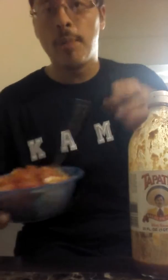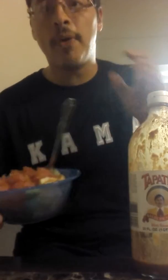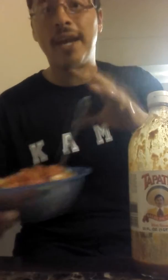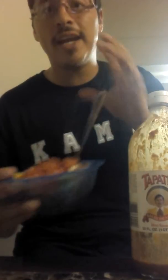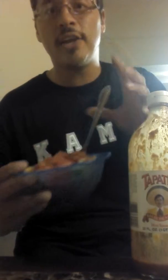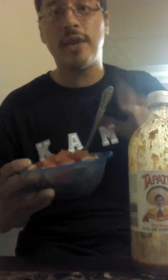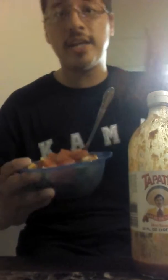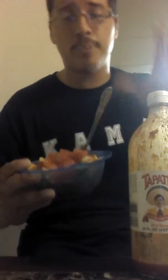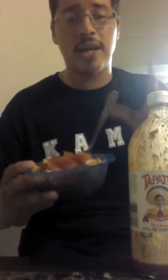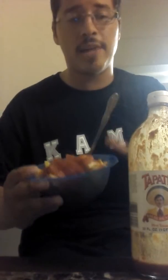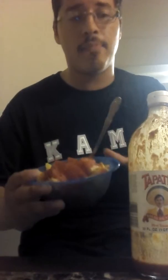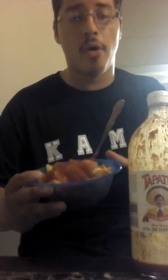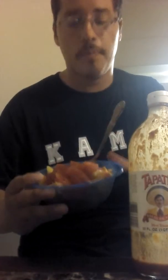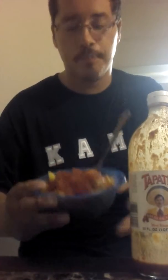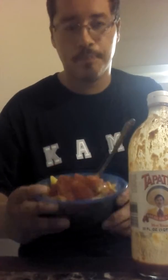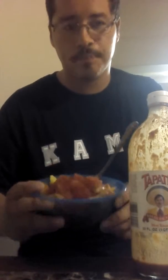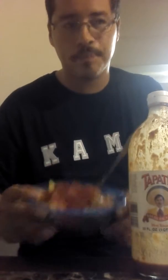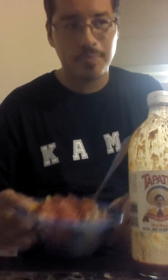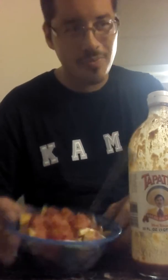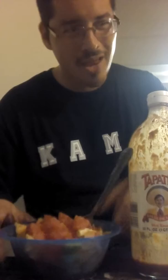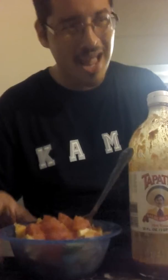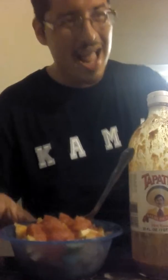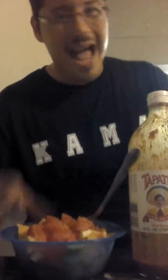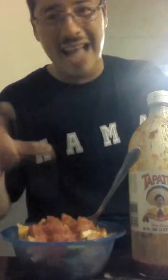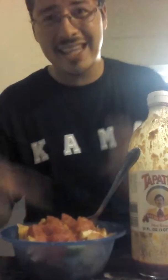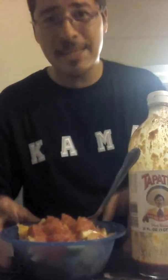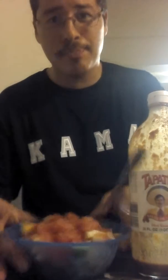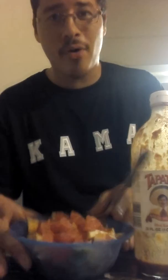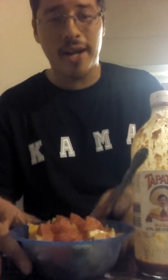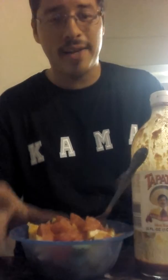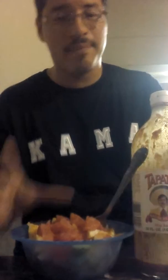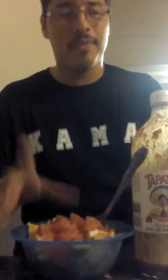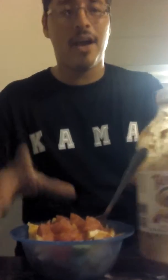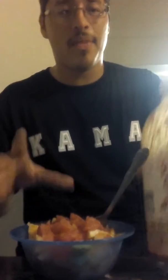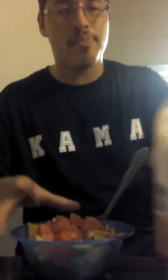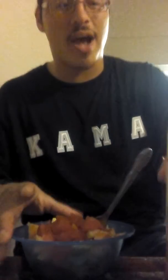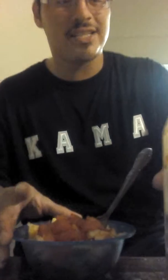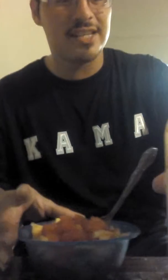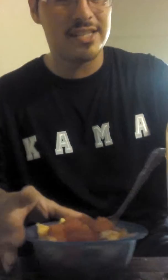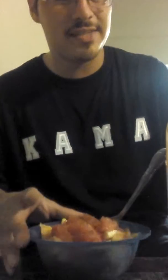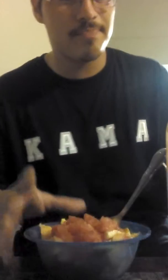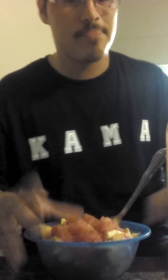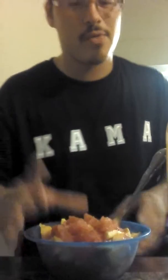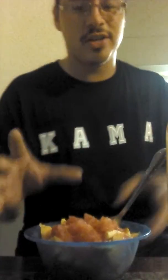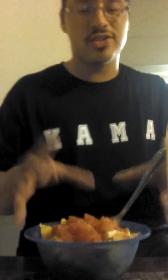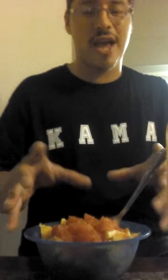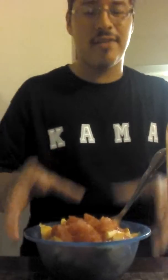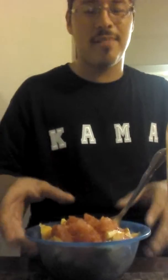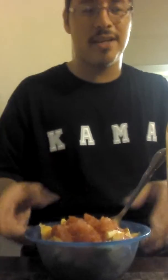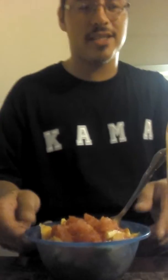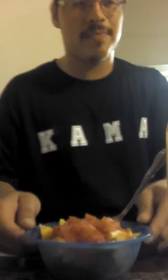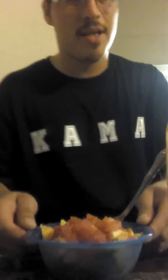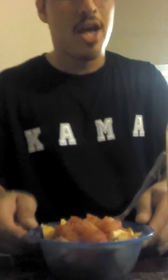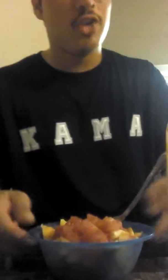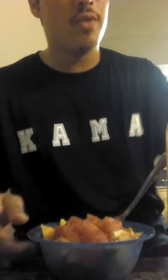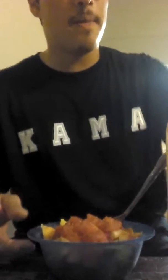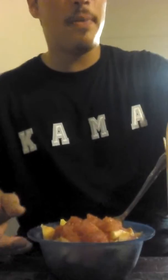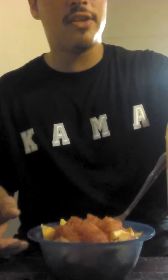put in the ingredients, put it in a bowl. At this point of the process, once you have it all mixed up, you want to put the